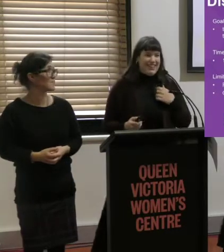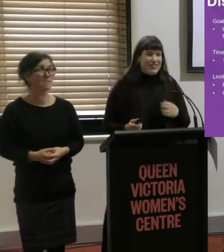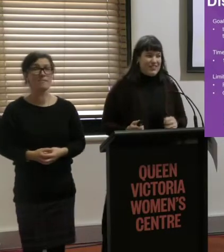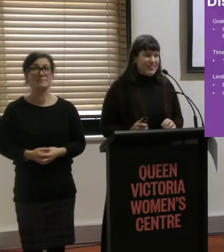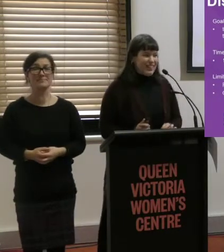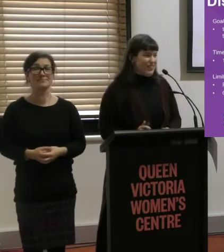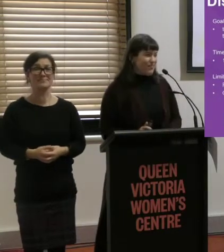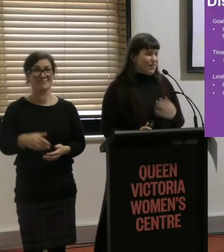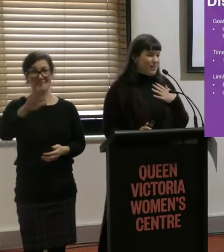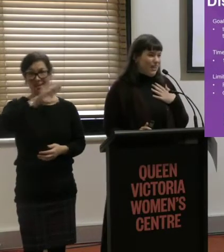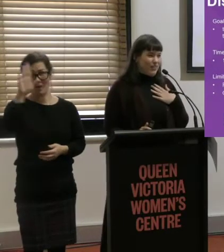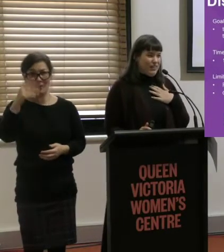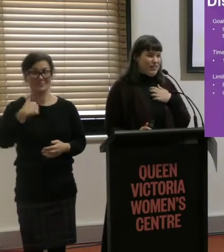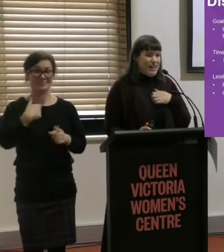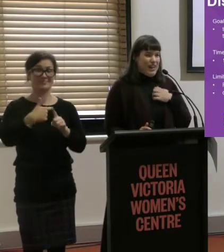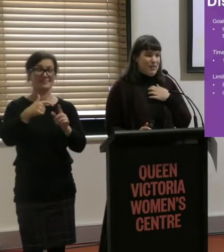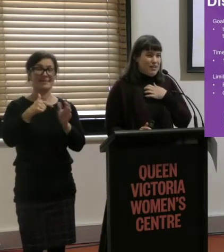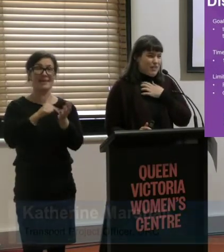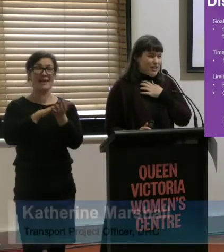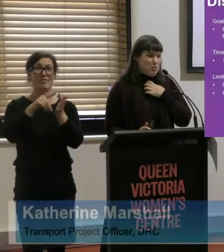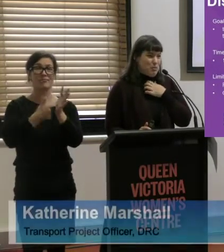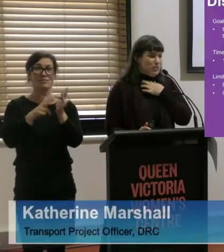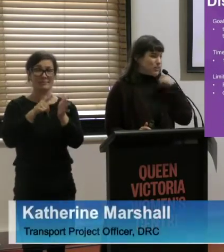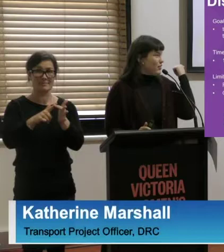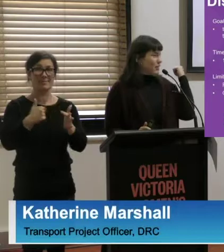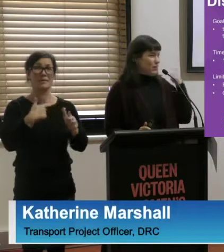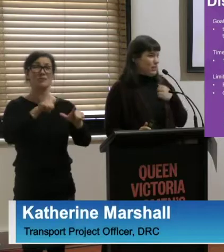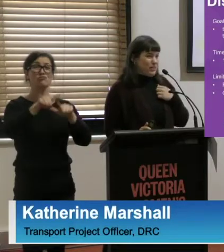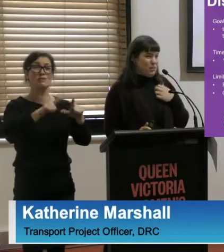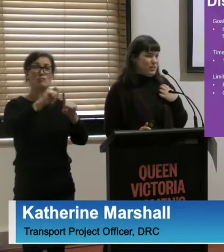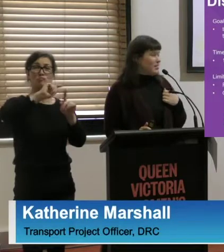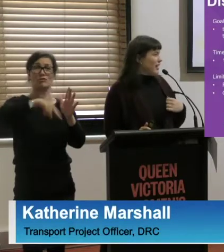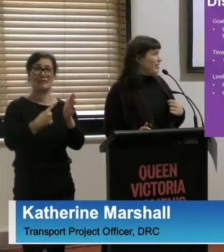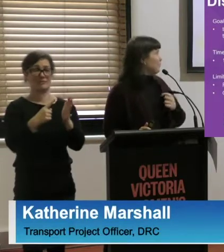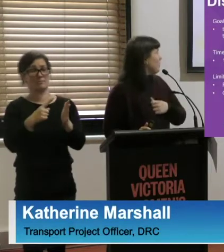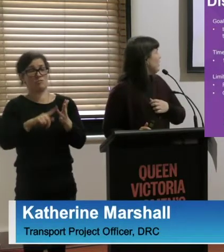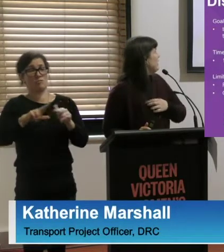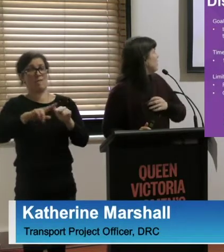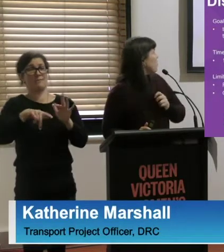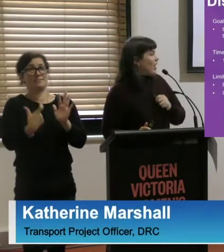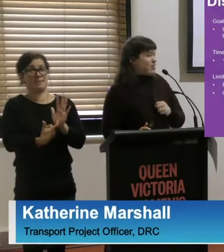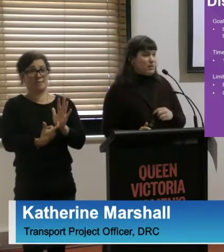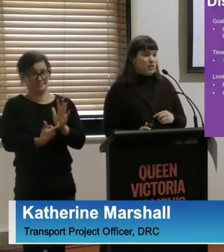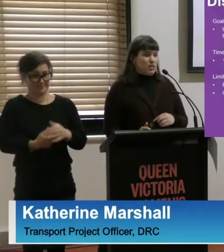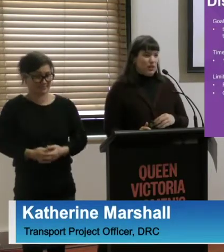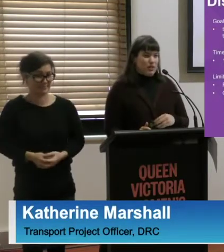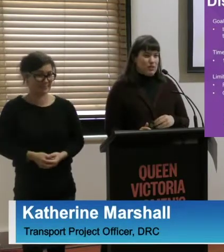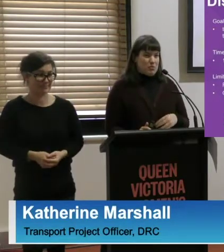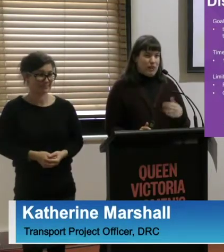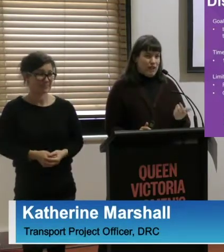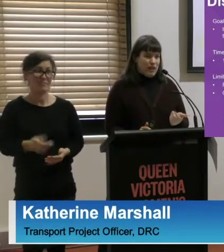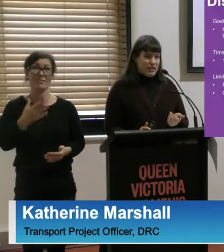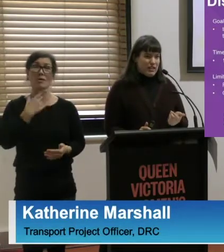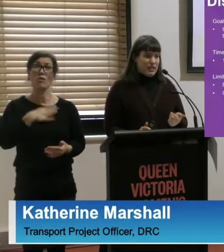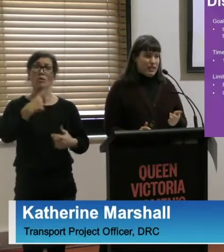Hi, everyone. I'm Catherine. I was the transport project officer who worked on this project. So I just want to share with you